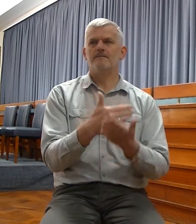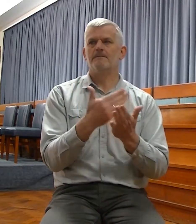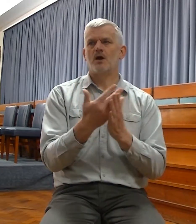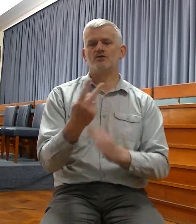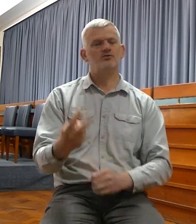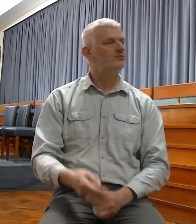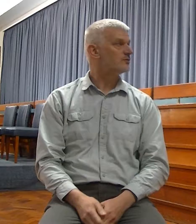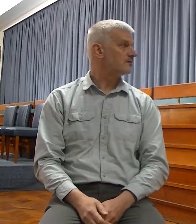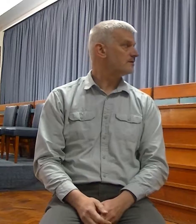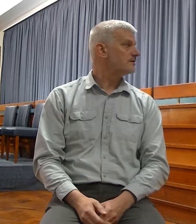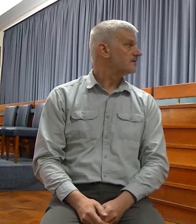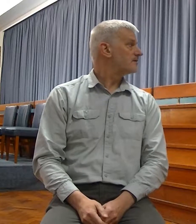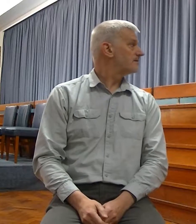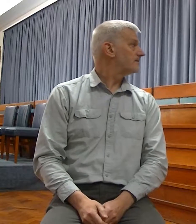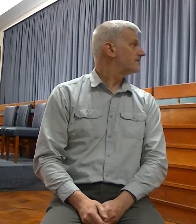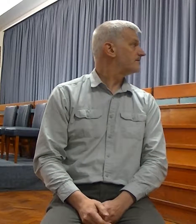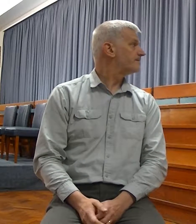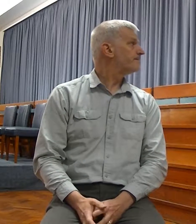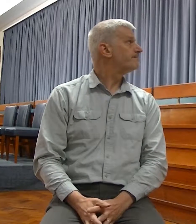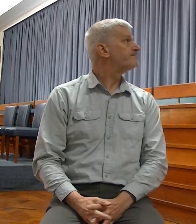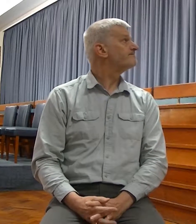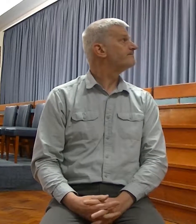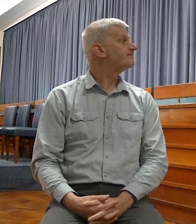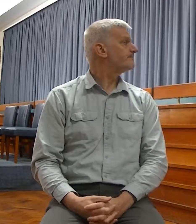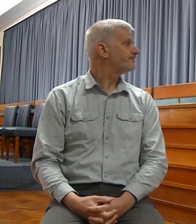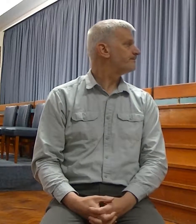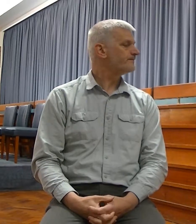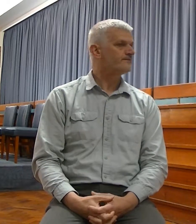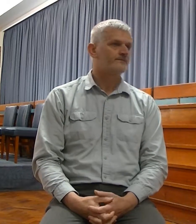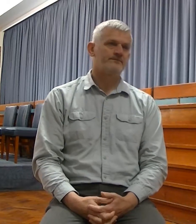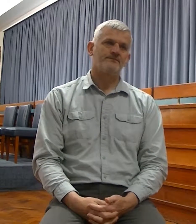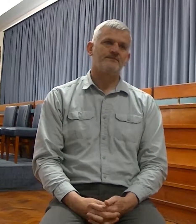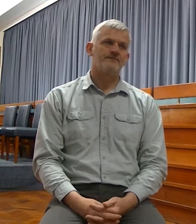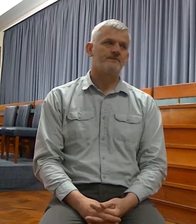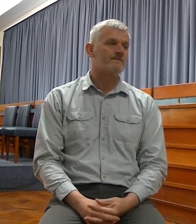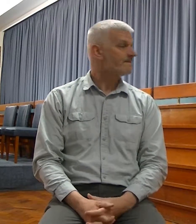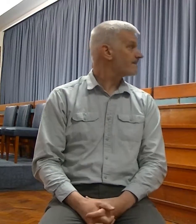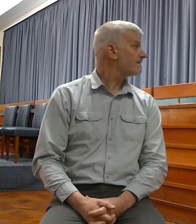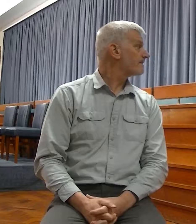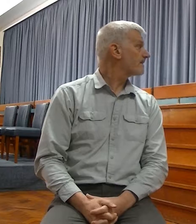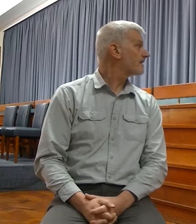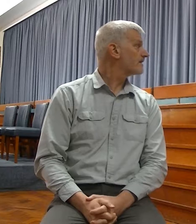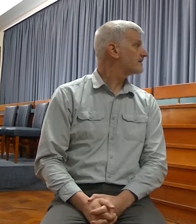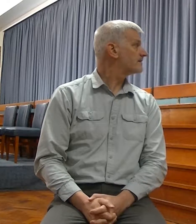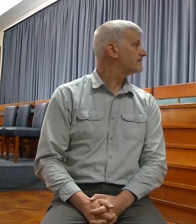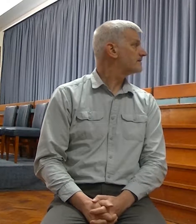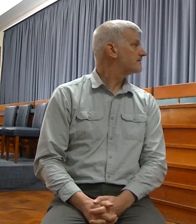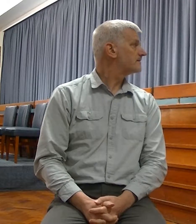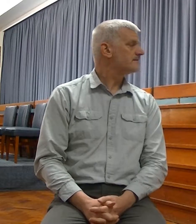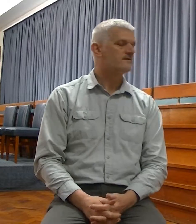Hymn number 17, version 2. Based on verses in the 17th Psalm, what sinners value,